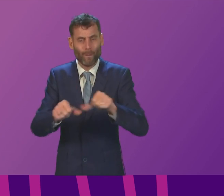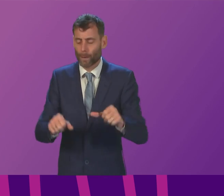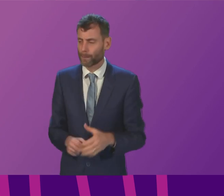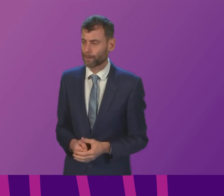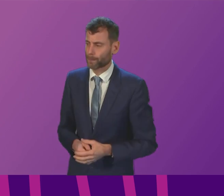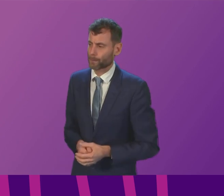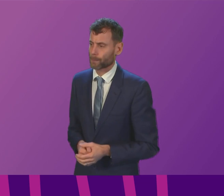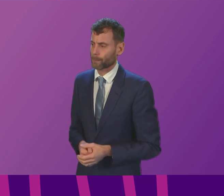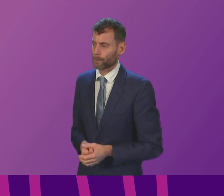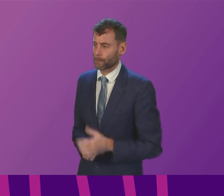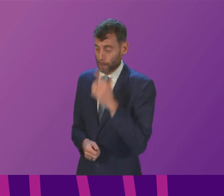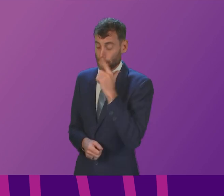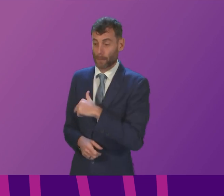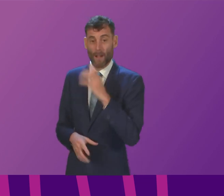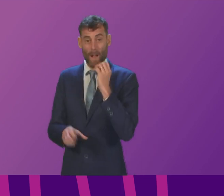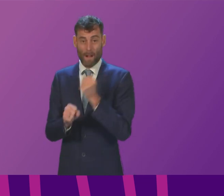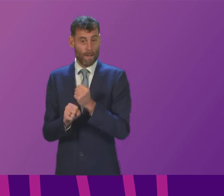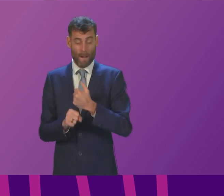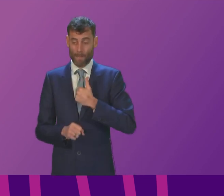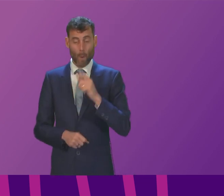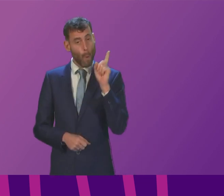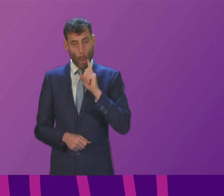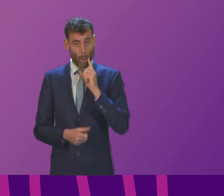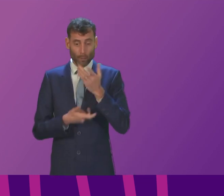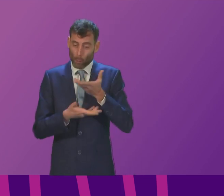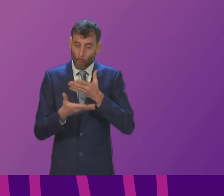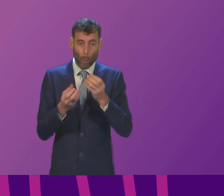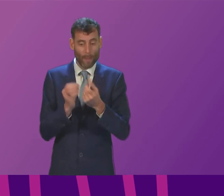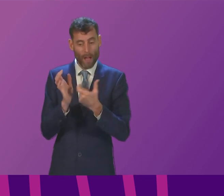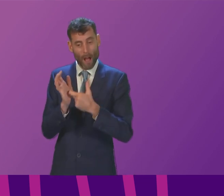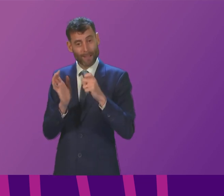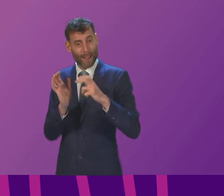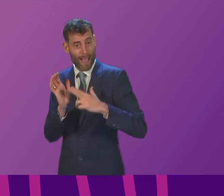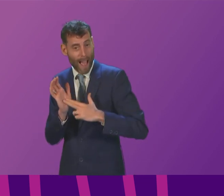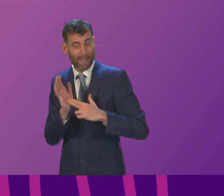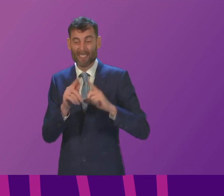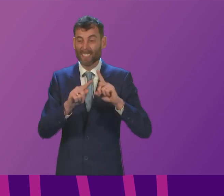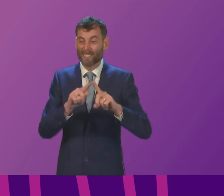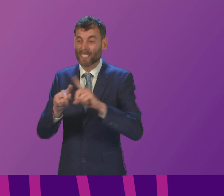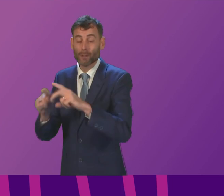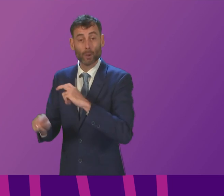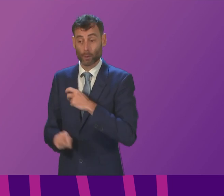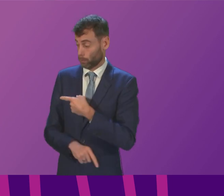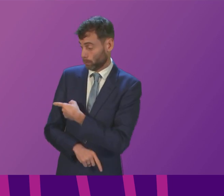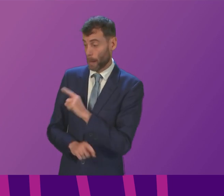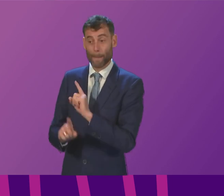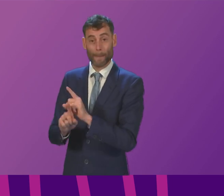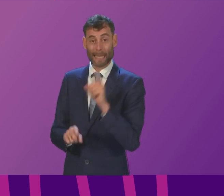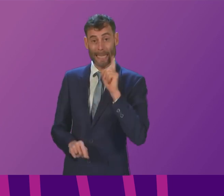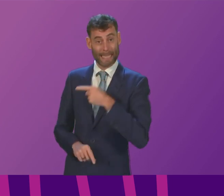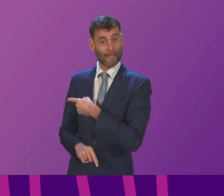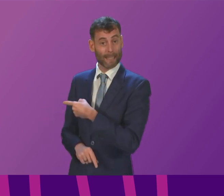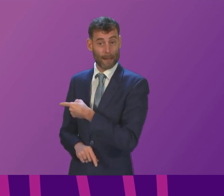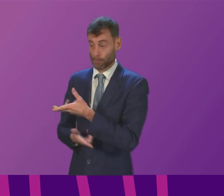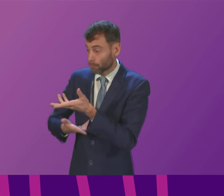other unions and professional bodies regularly the health secretary is telling me he met with the RCN as part of a staff side engagement just yesterday so that engagement is